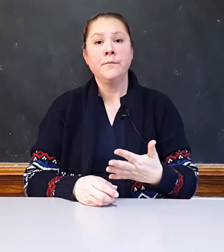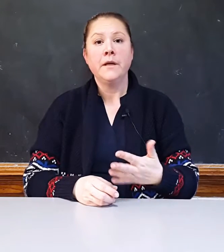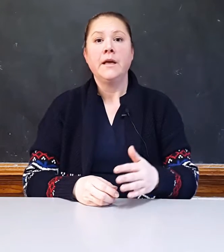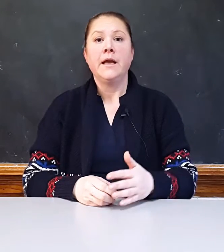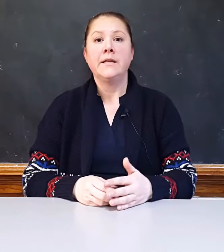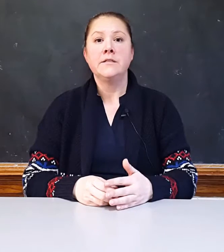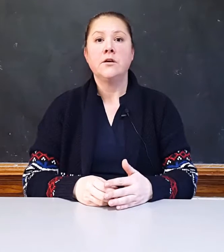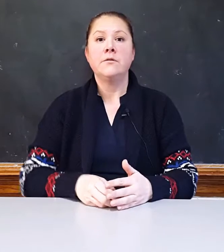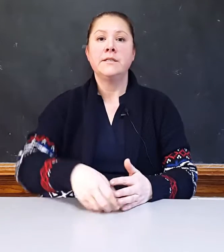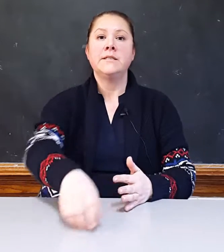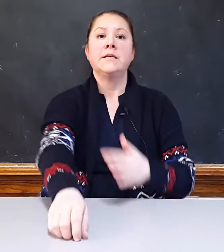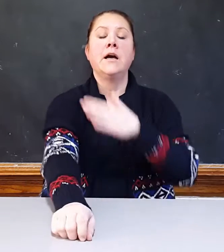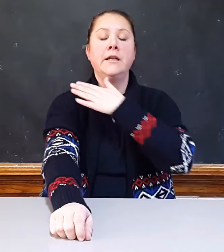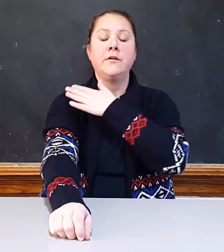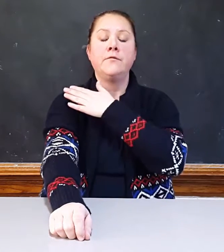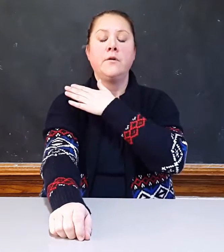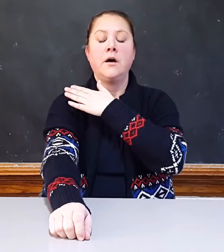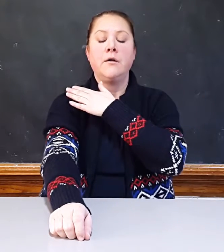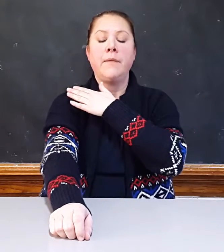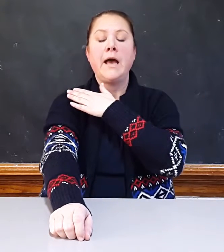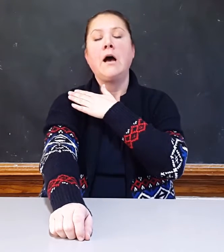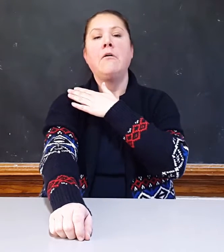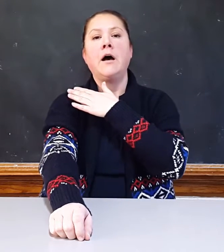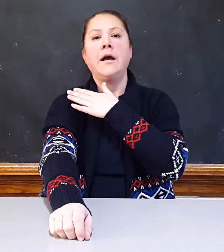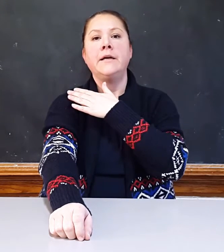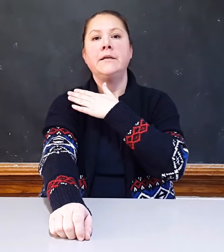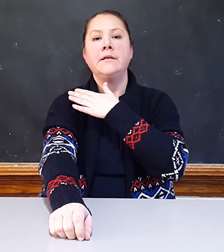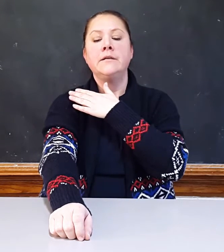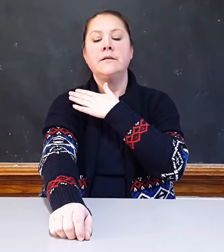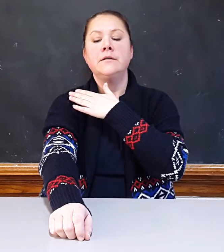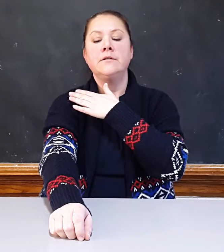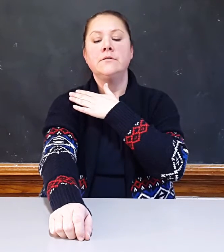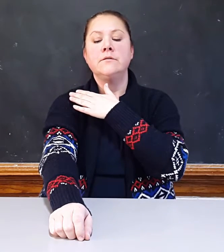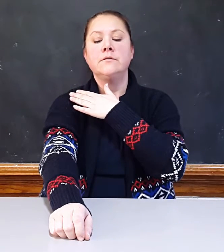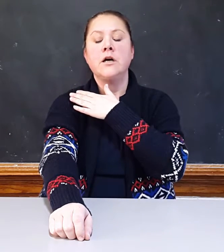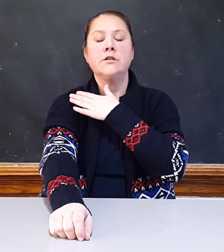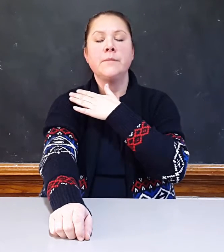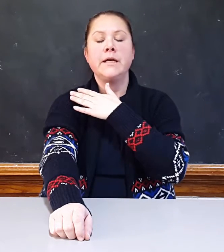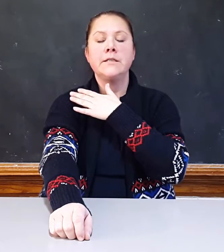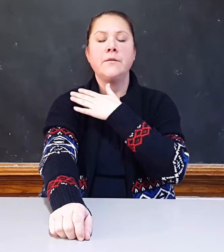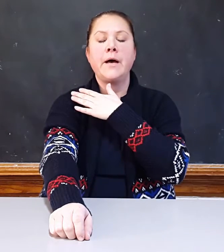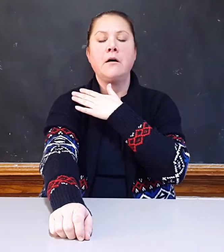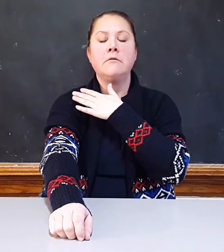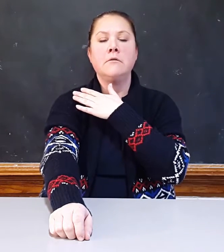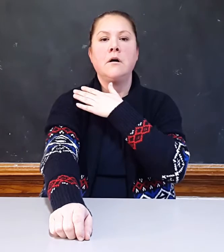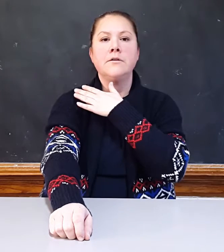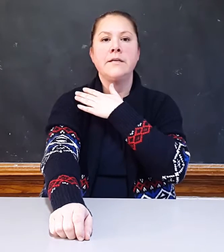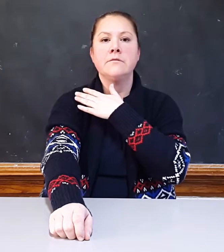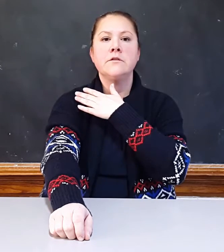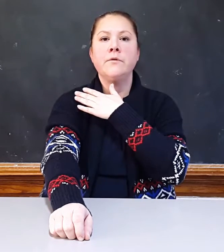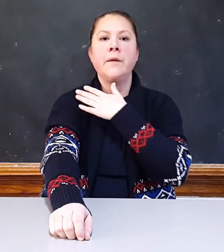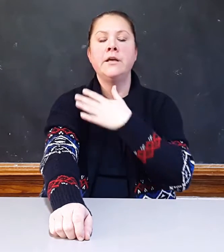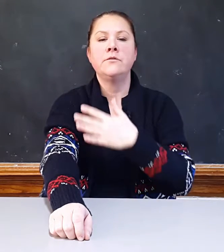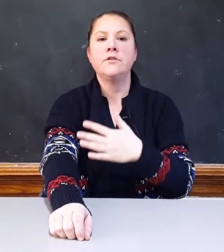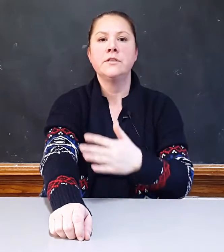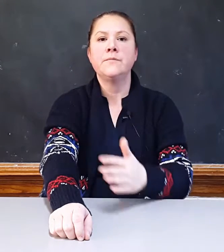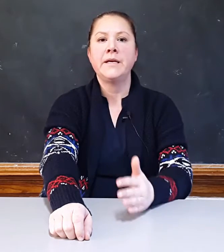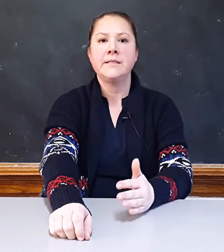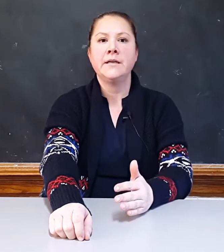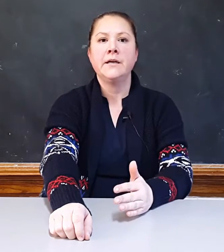and so this is kind of how I talk to my kids about our sounds. So we might use just basic